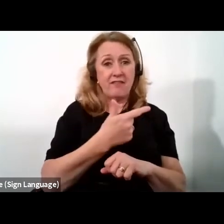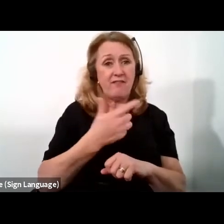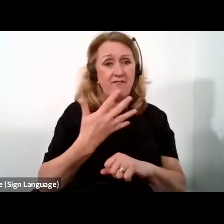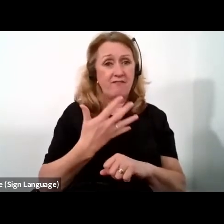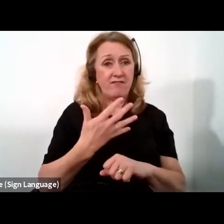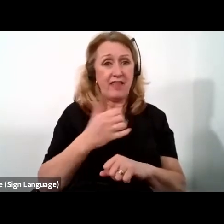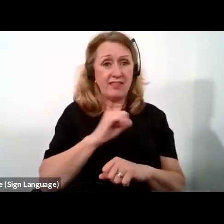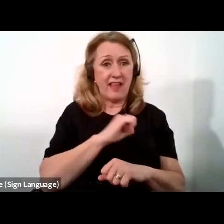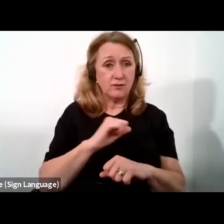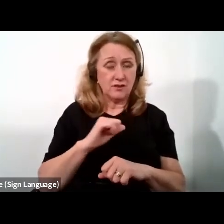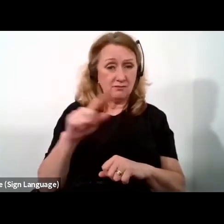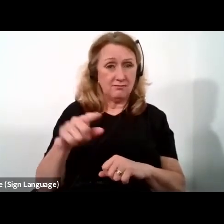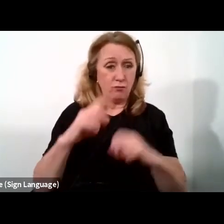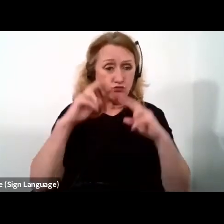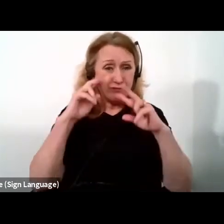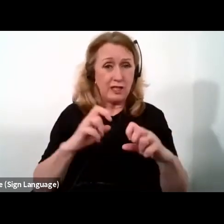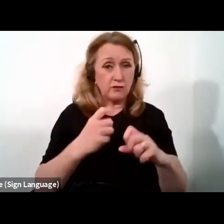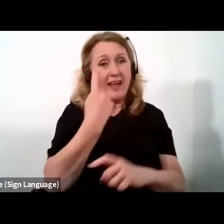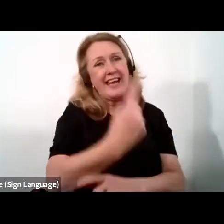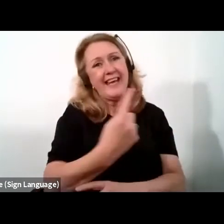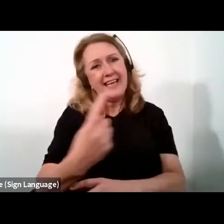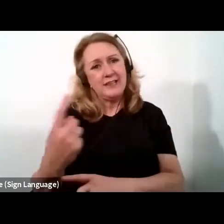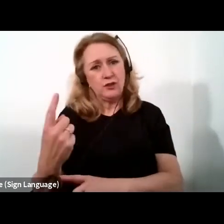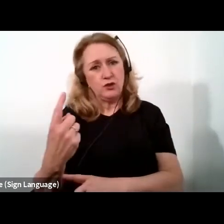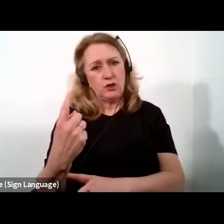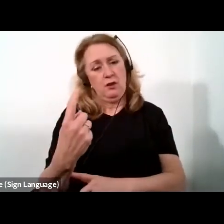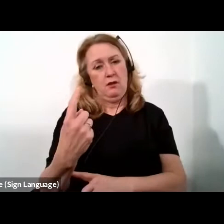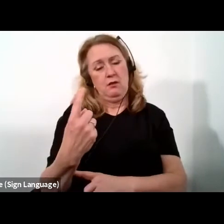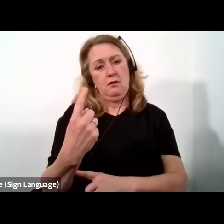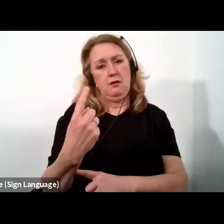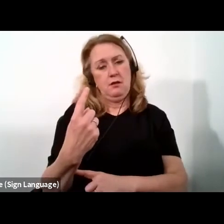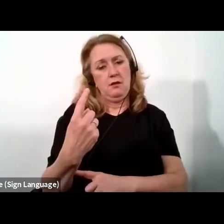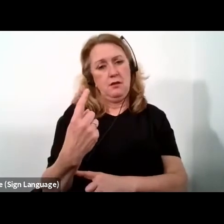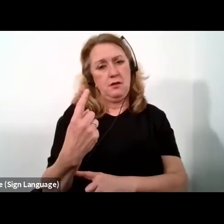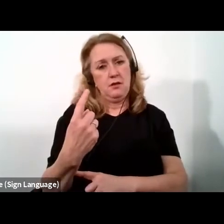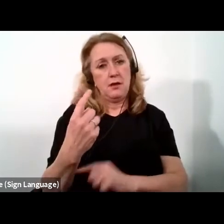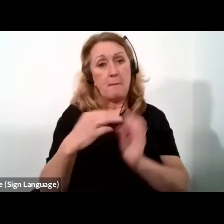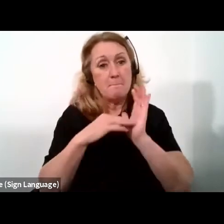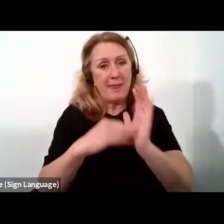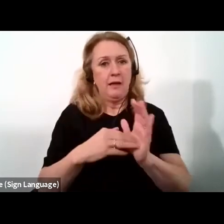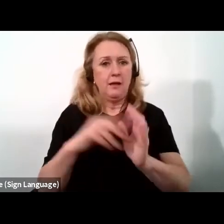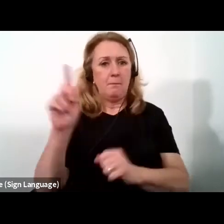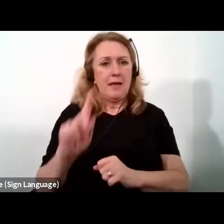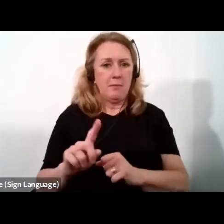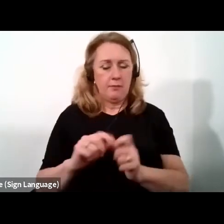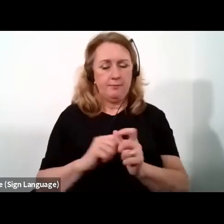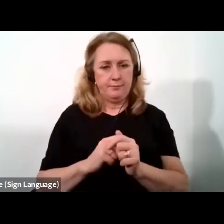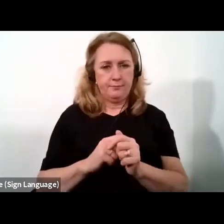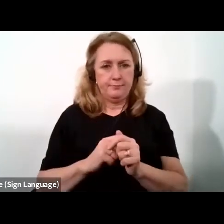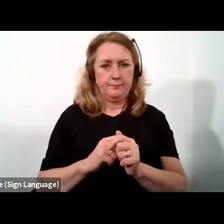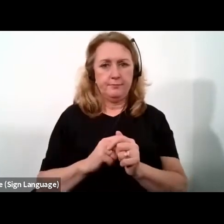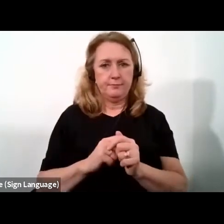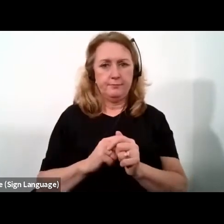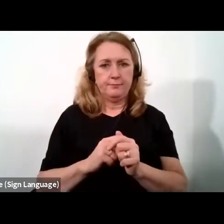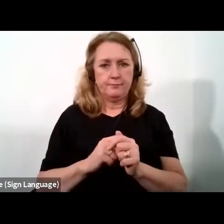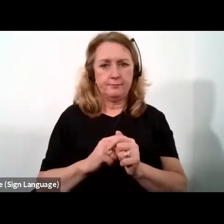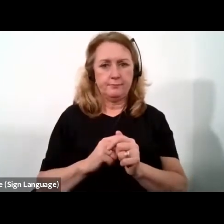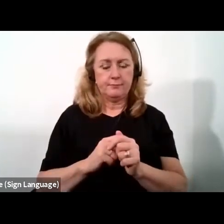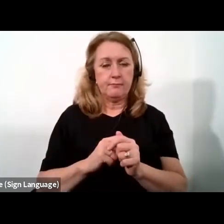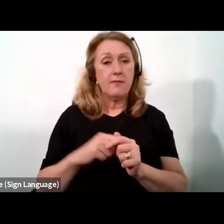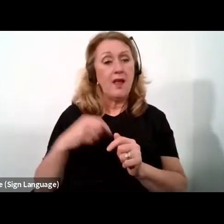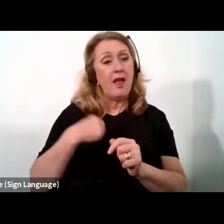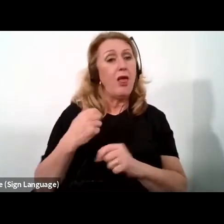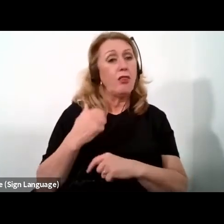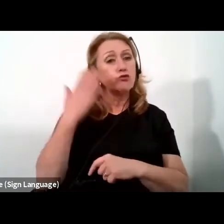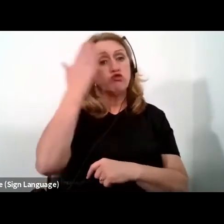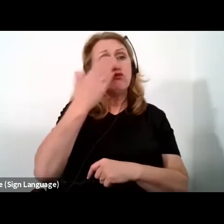researchers per million people. Ladies and gentlemen, the greatest dream of most African